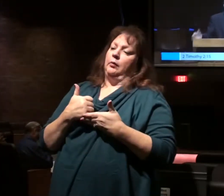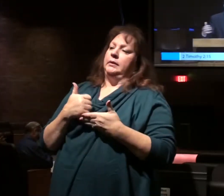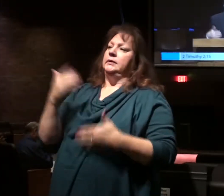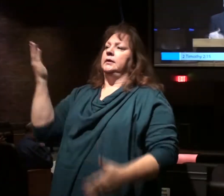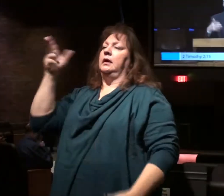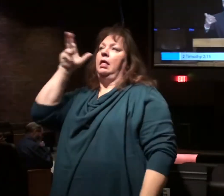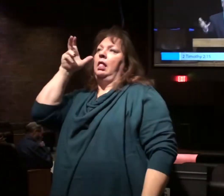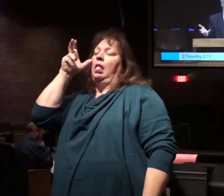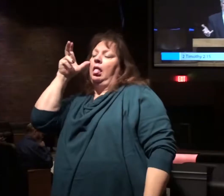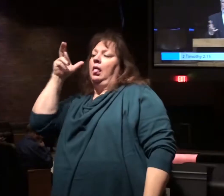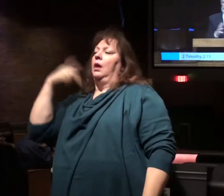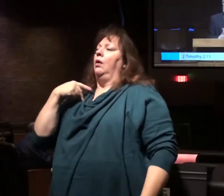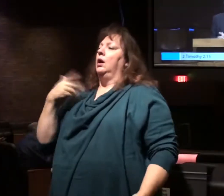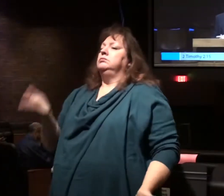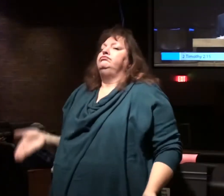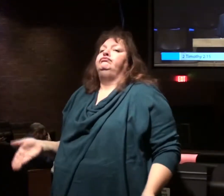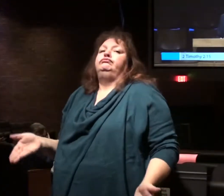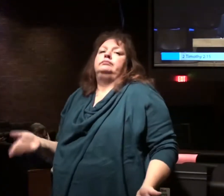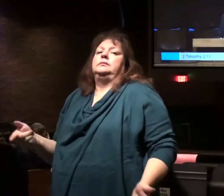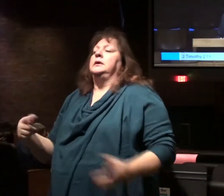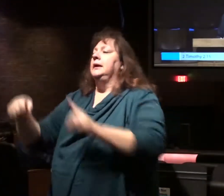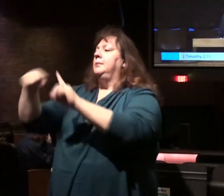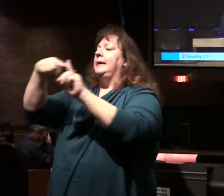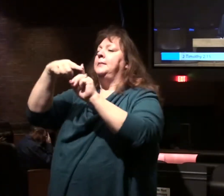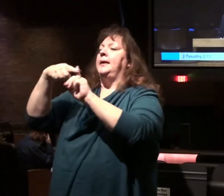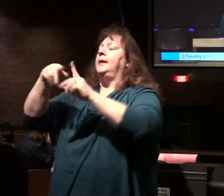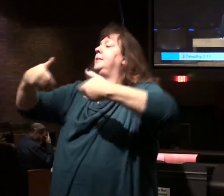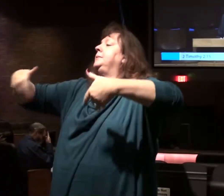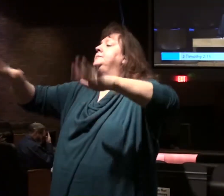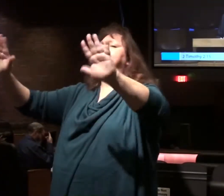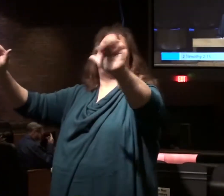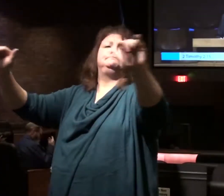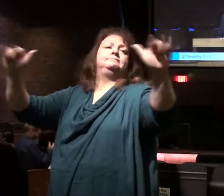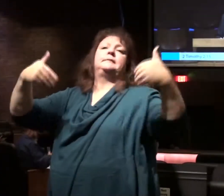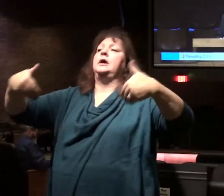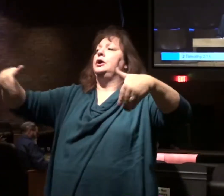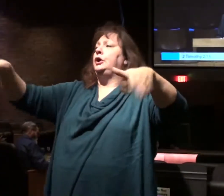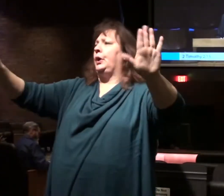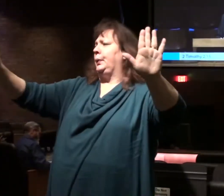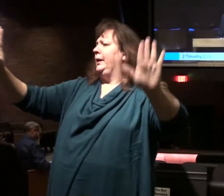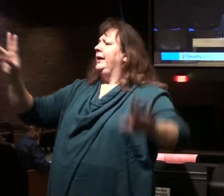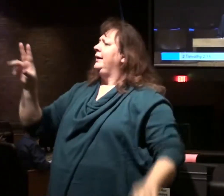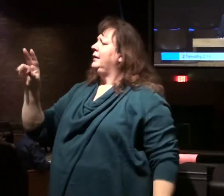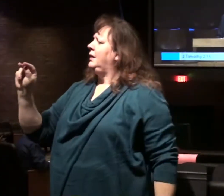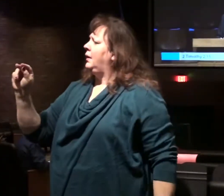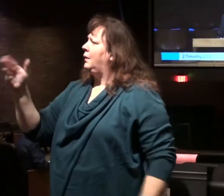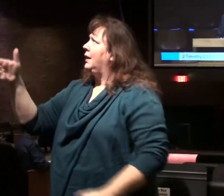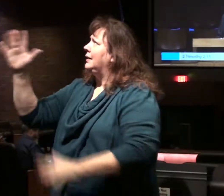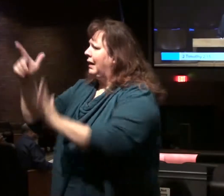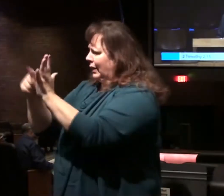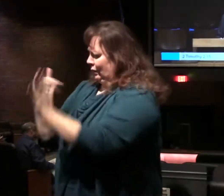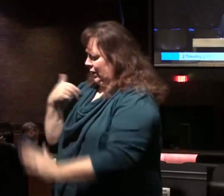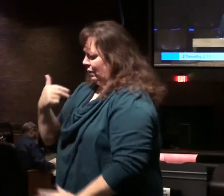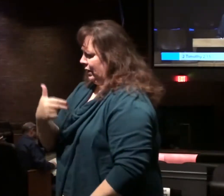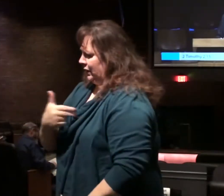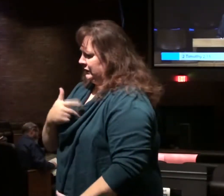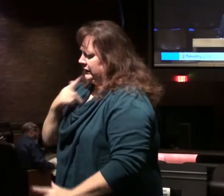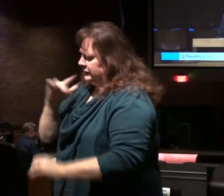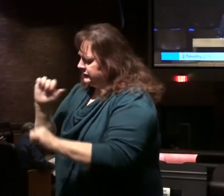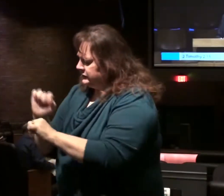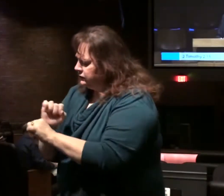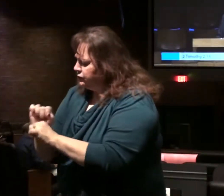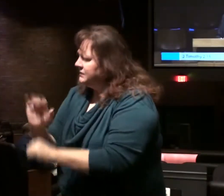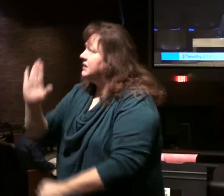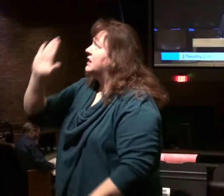words to encourage people and send them on their way. Today, God expects us to take seriously